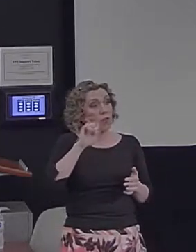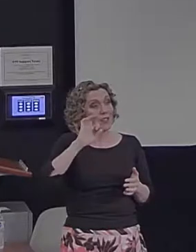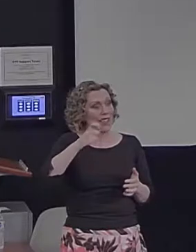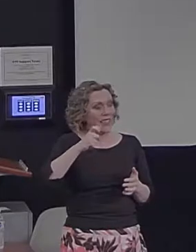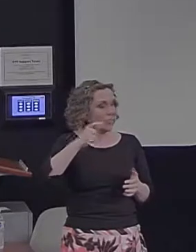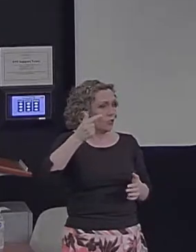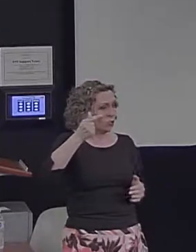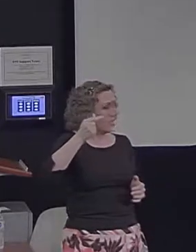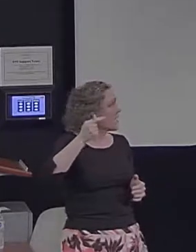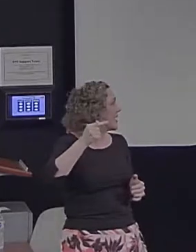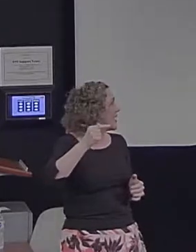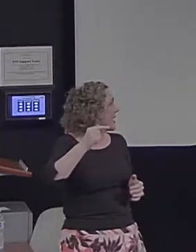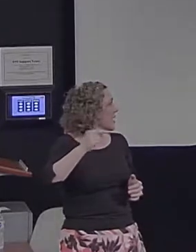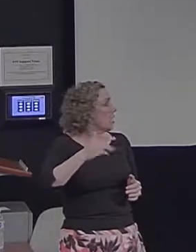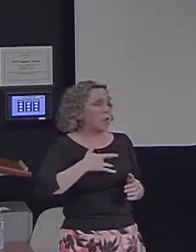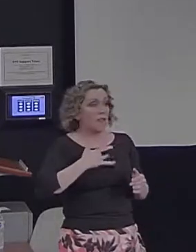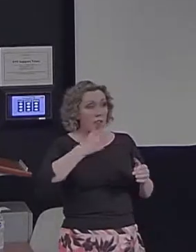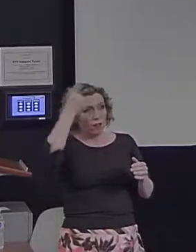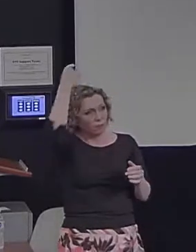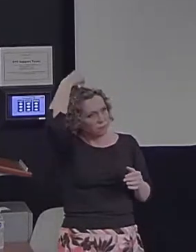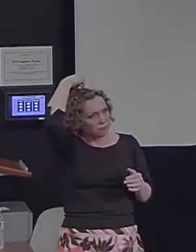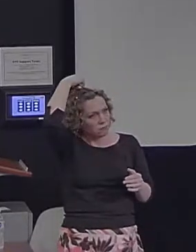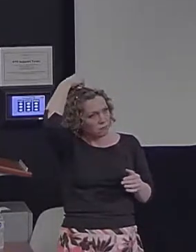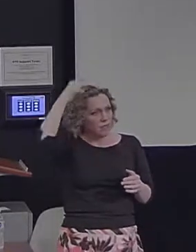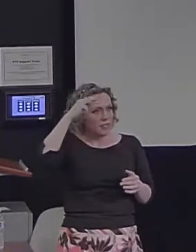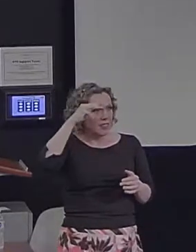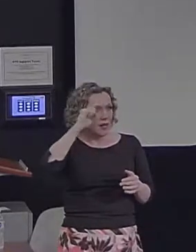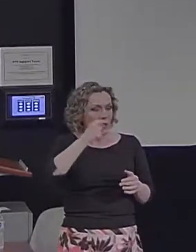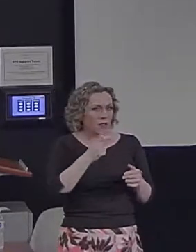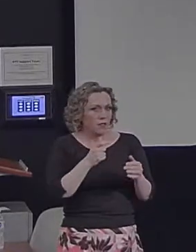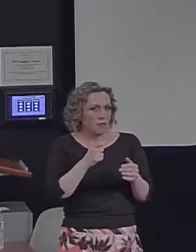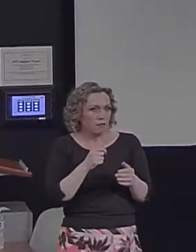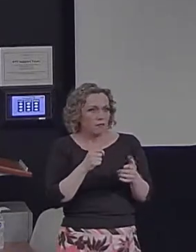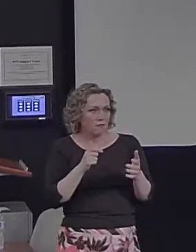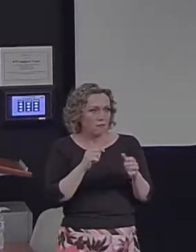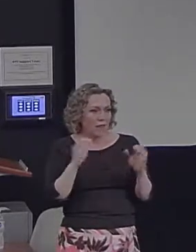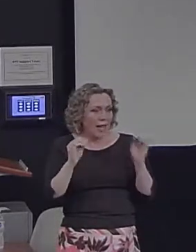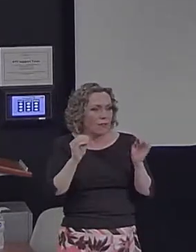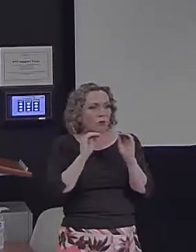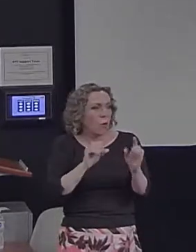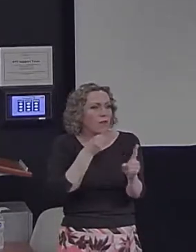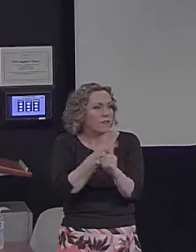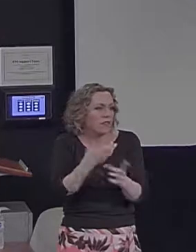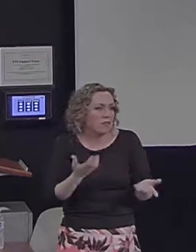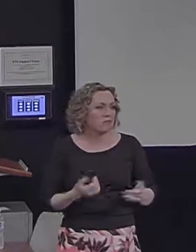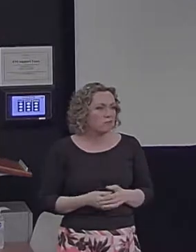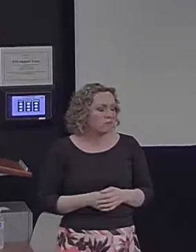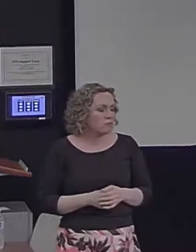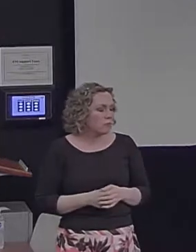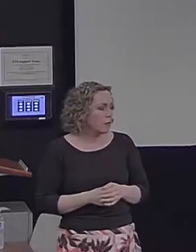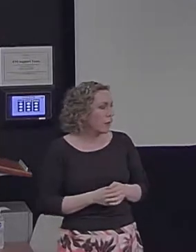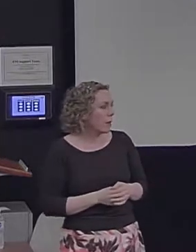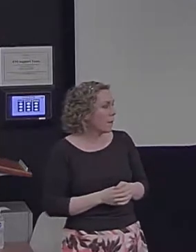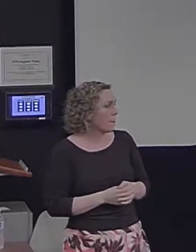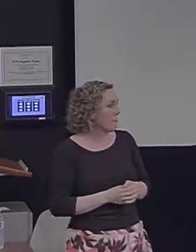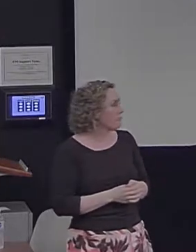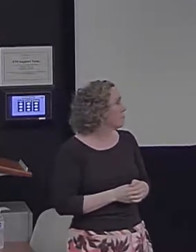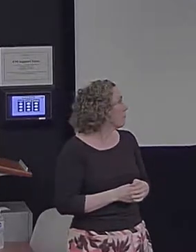we don't think that applying TMS should have any particular effect on episodic retrieval. So we're going to be